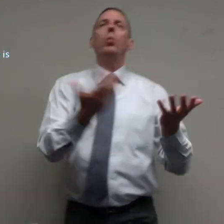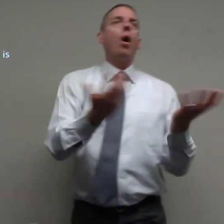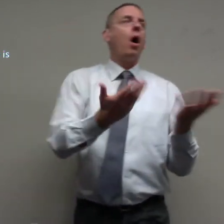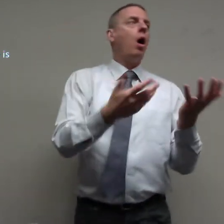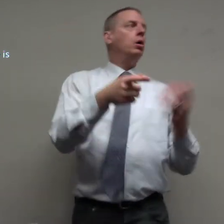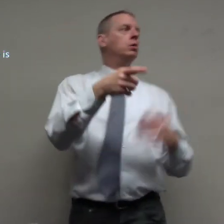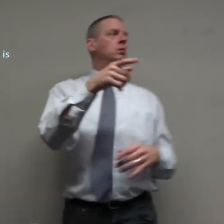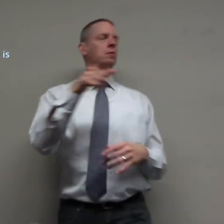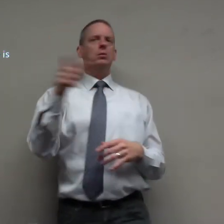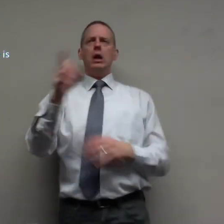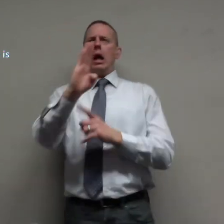point is